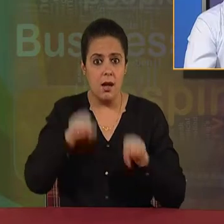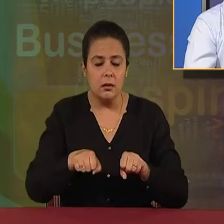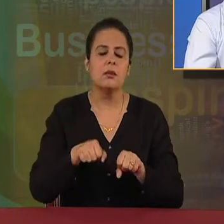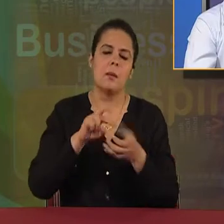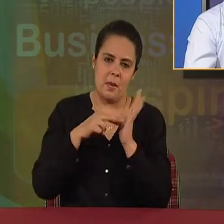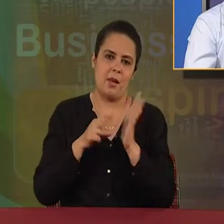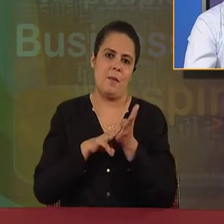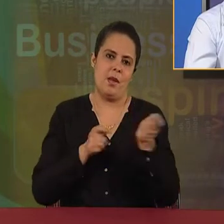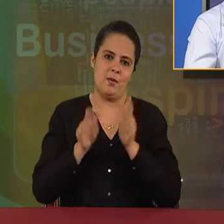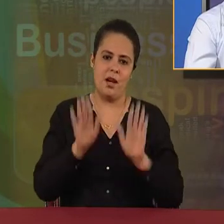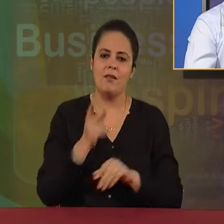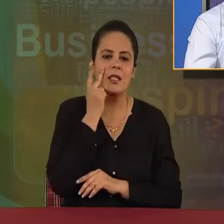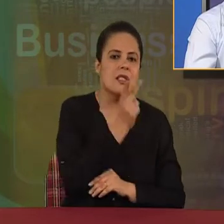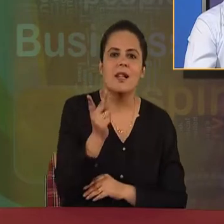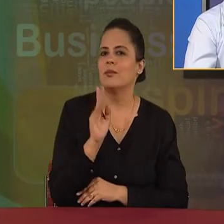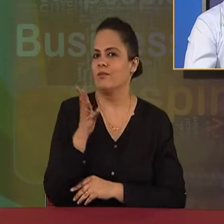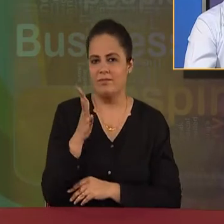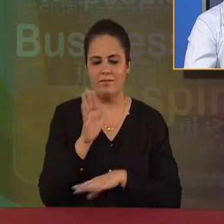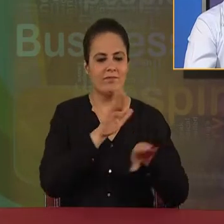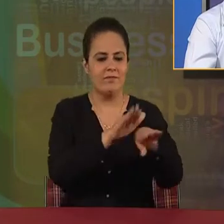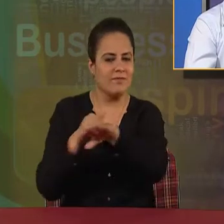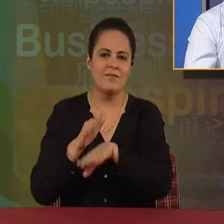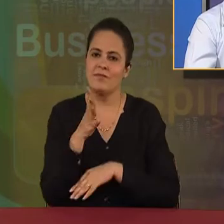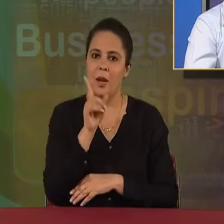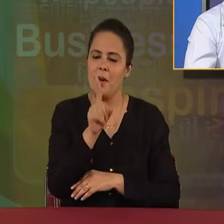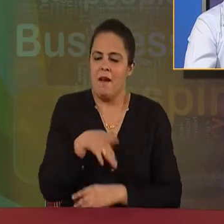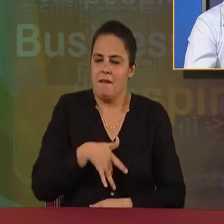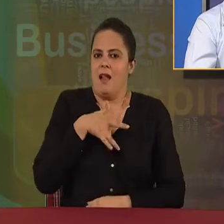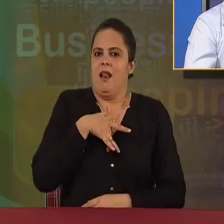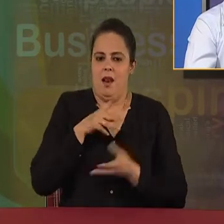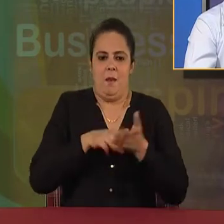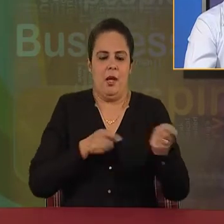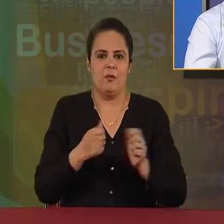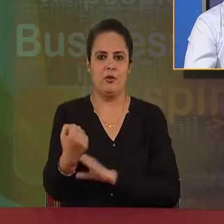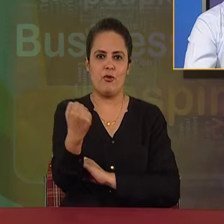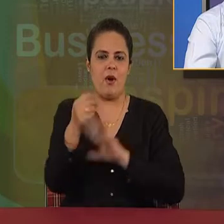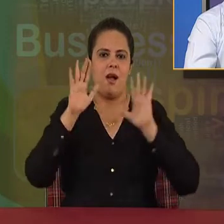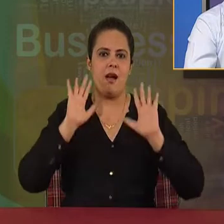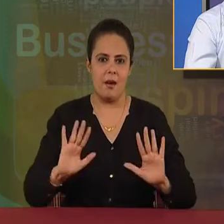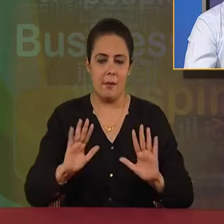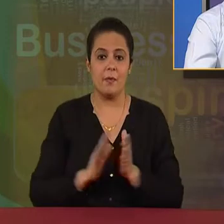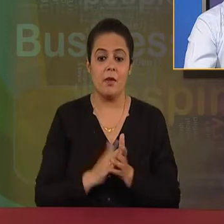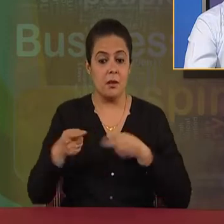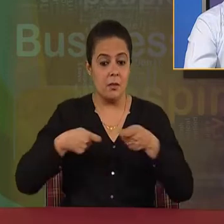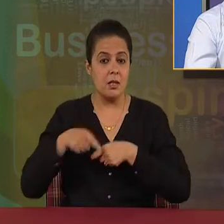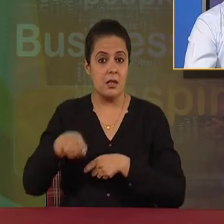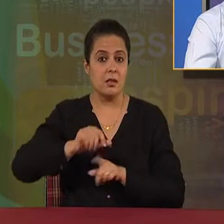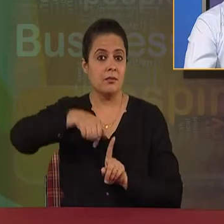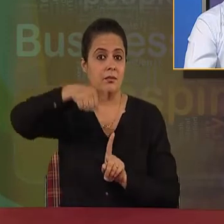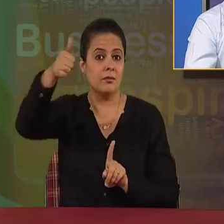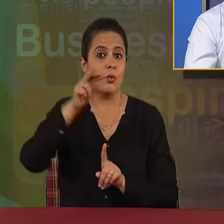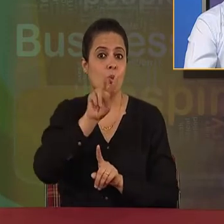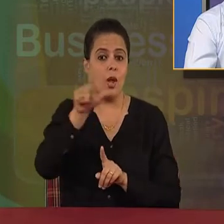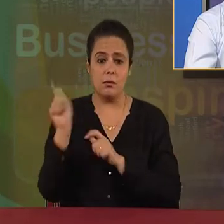can't see or touch the management, but we can feel the management as the business organization has achieved its target